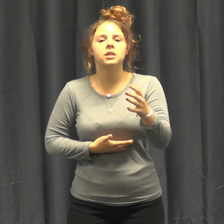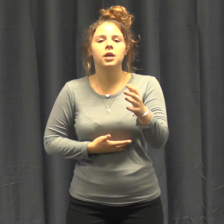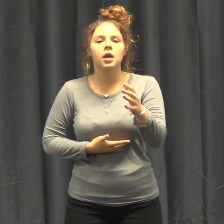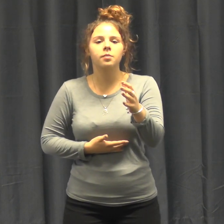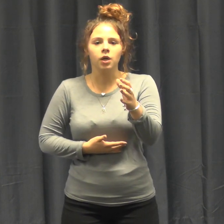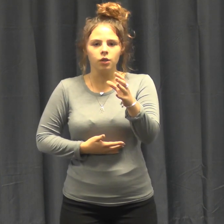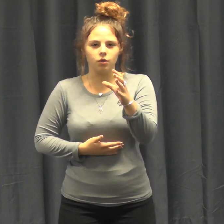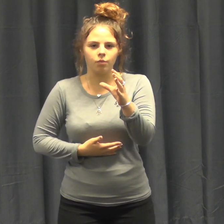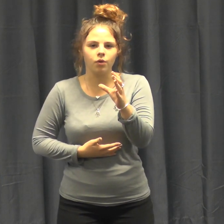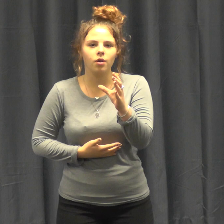mine Where